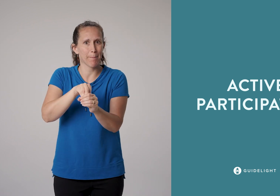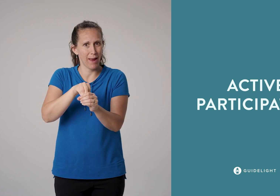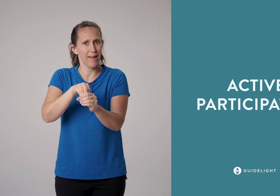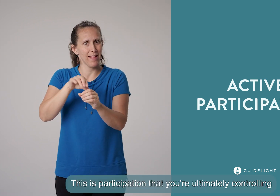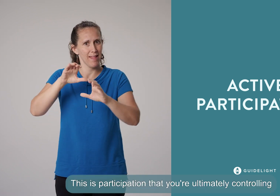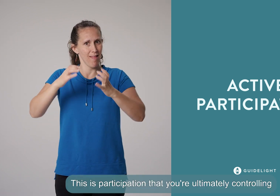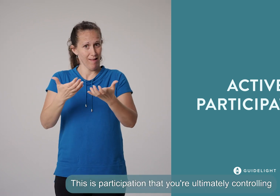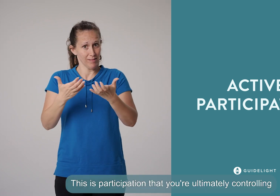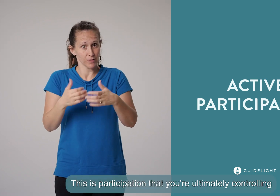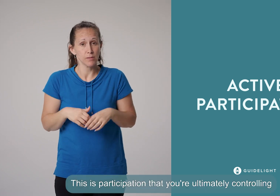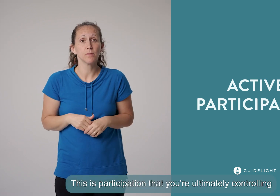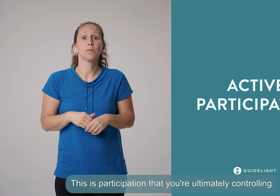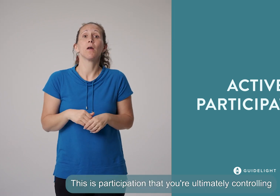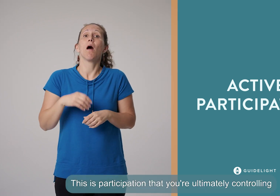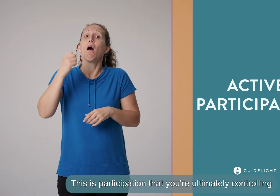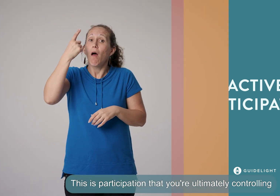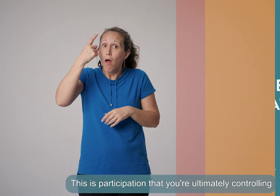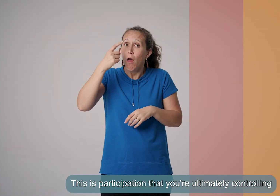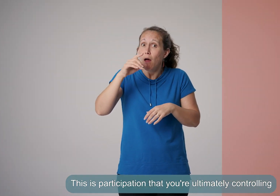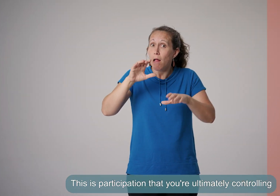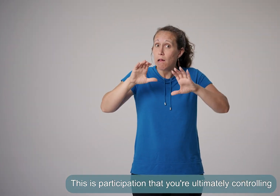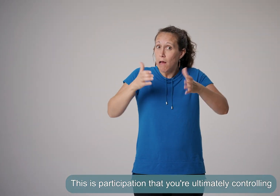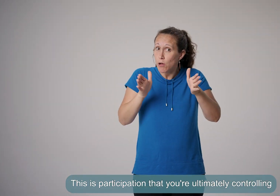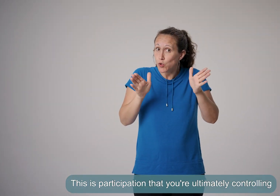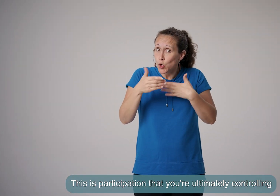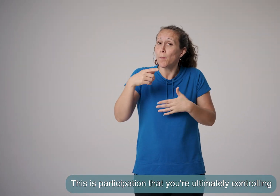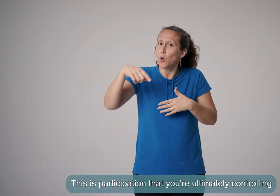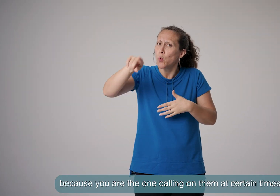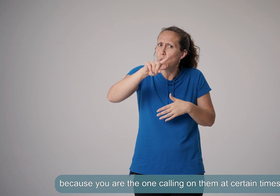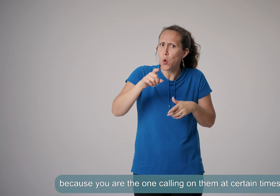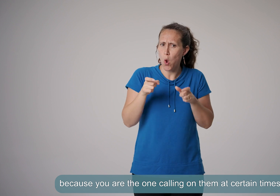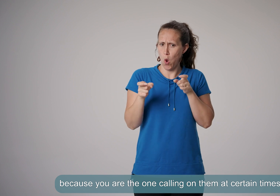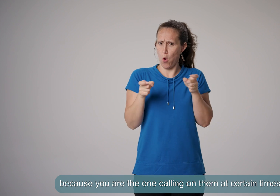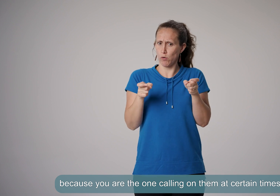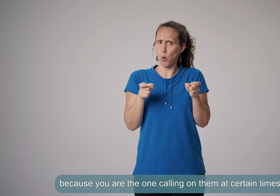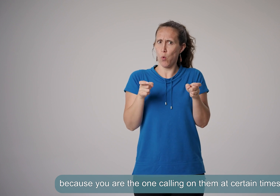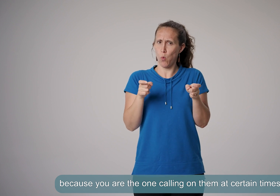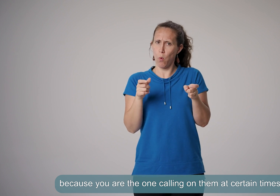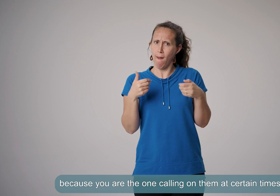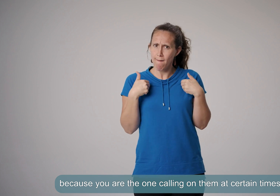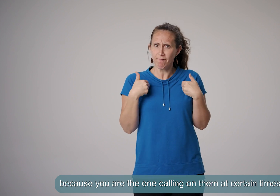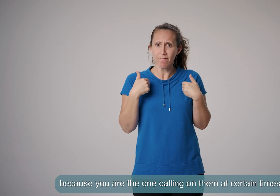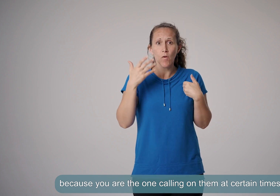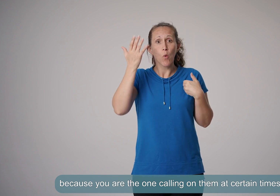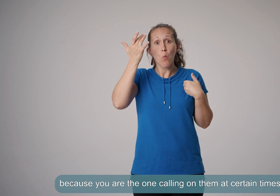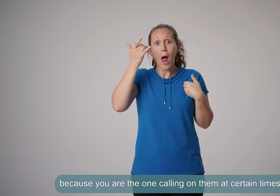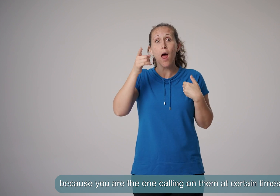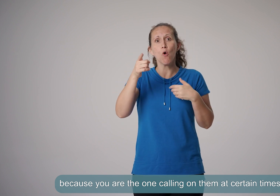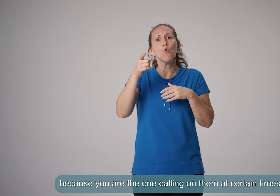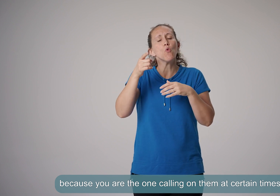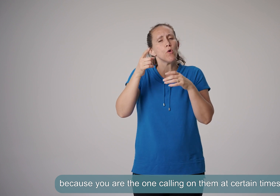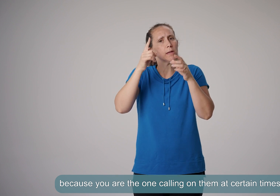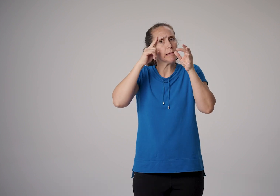This is participation that you are ultimately controlling, because you are the one calling on them at certain times.